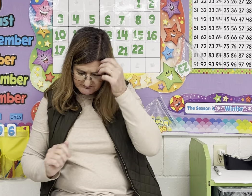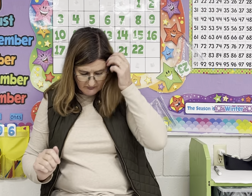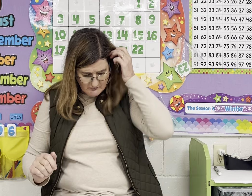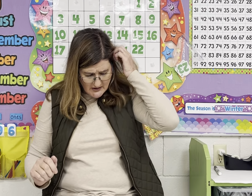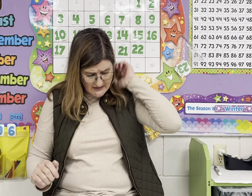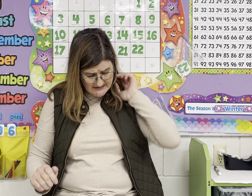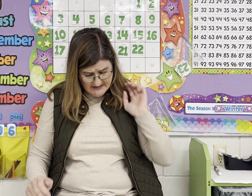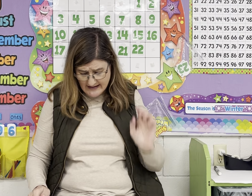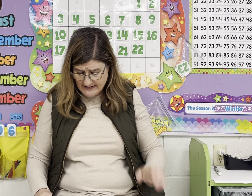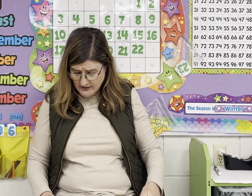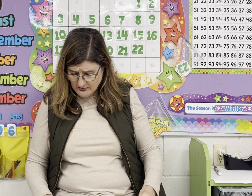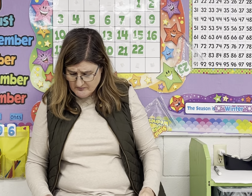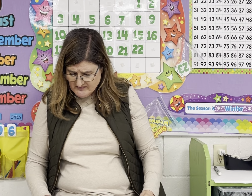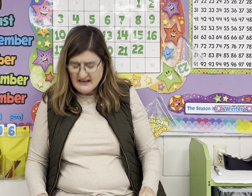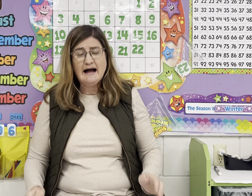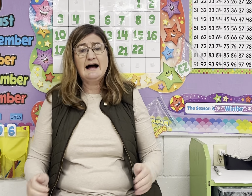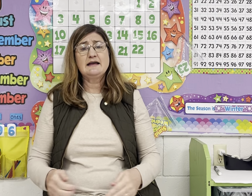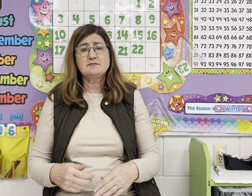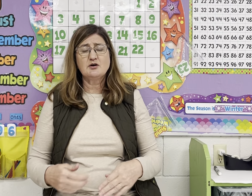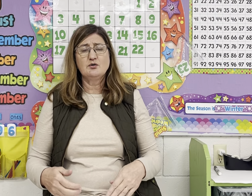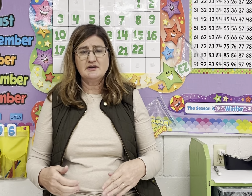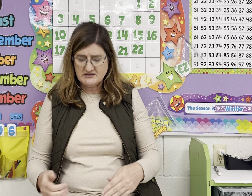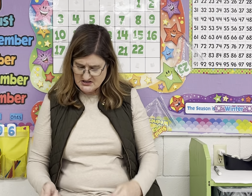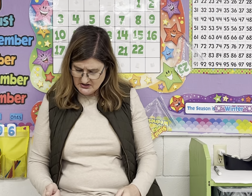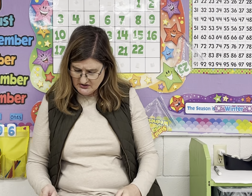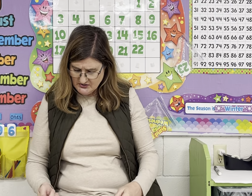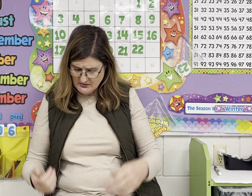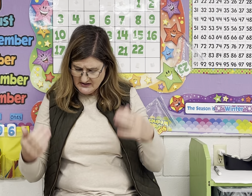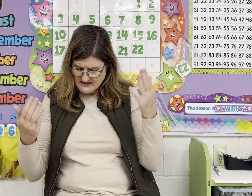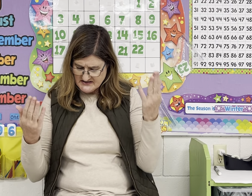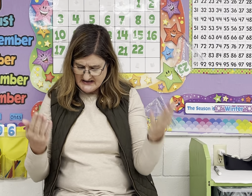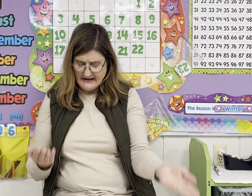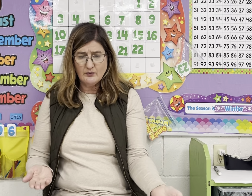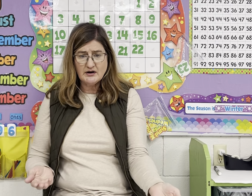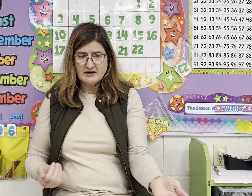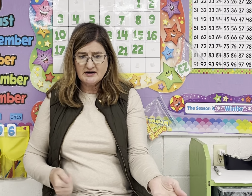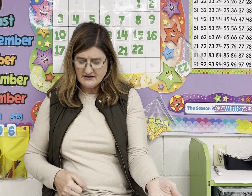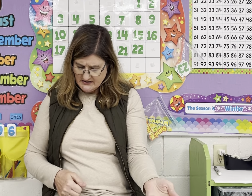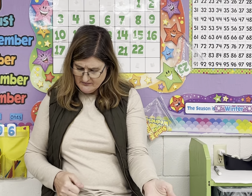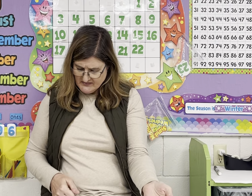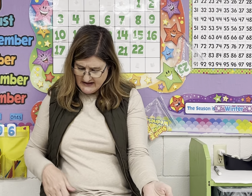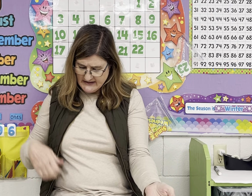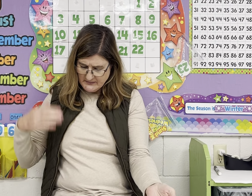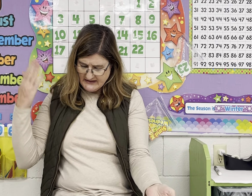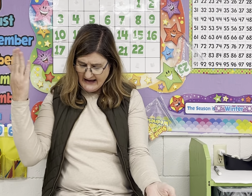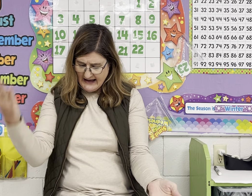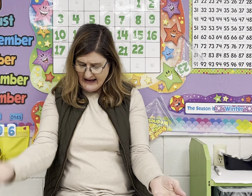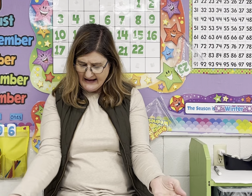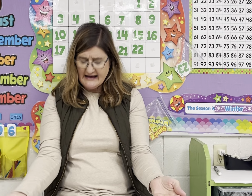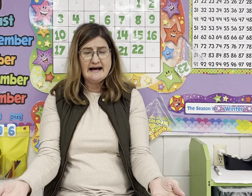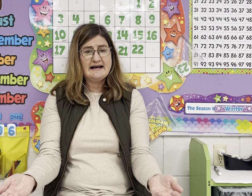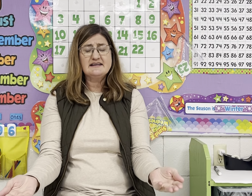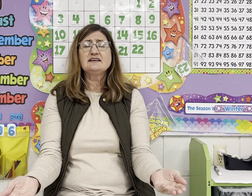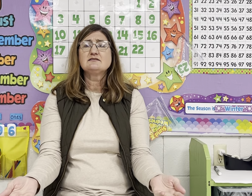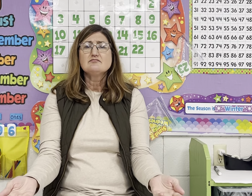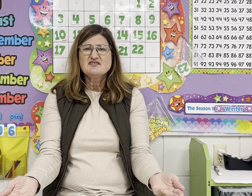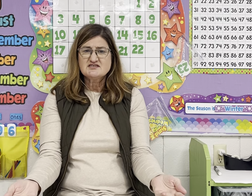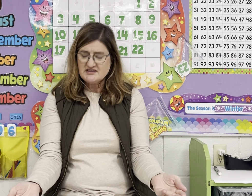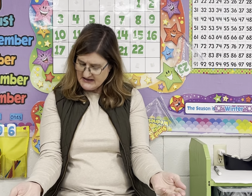All right. Now, I am going to say a word and I'm going to add to the